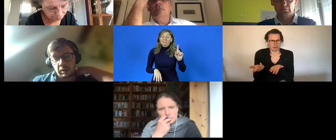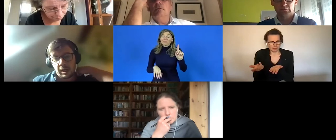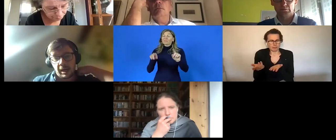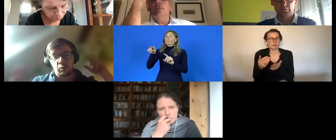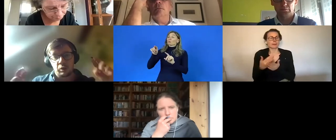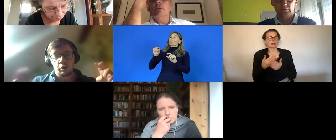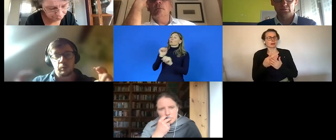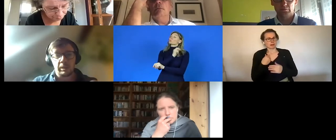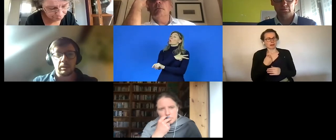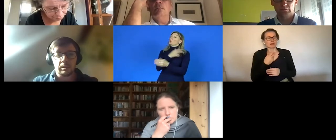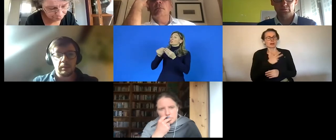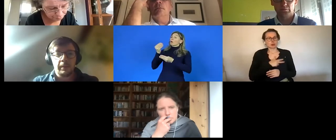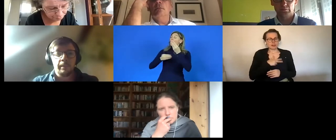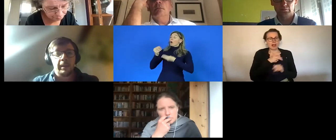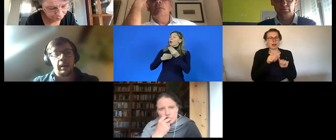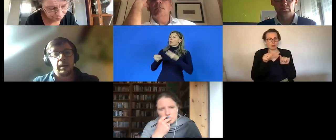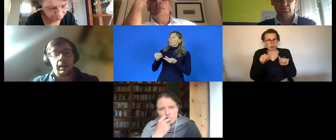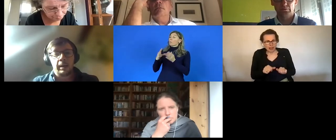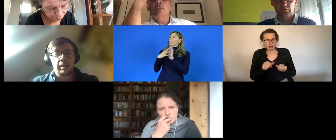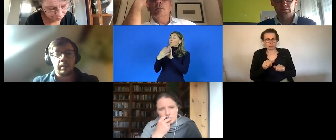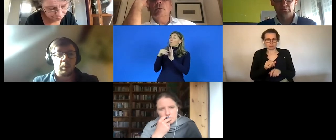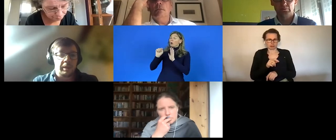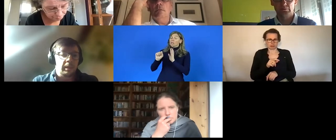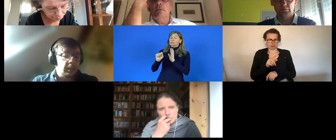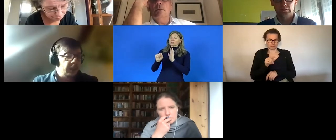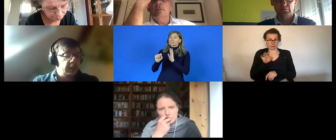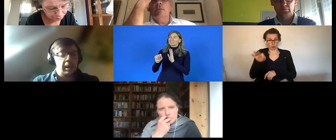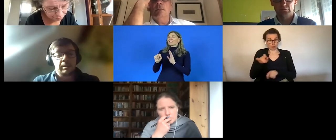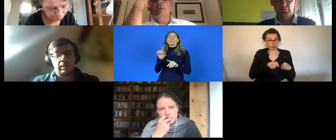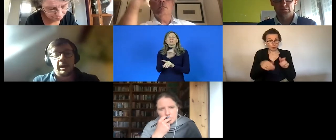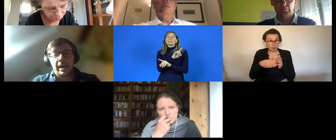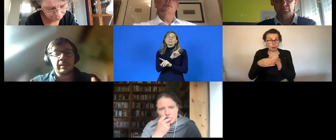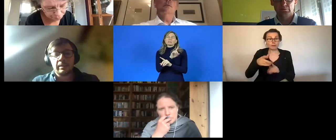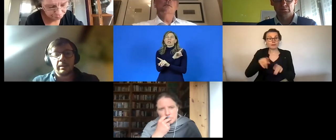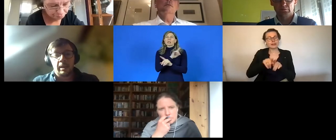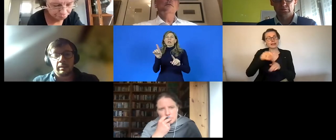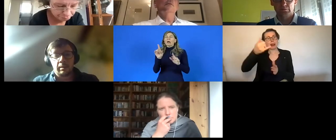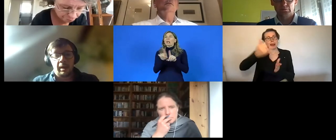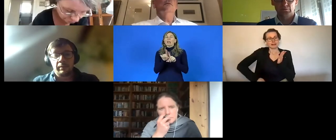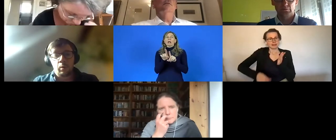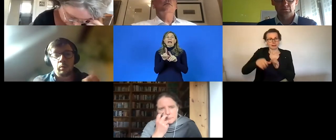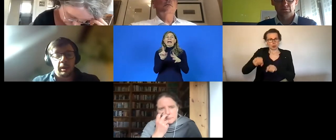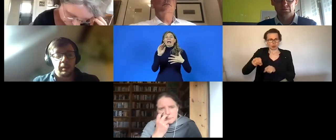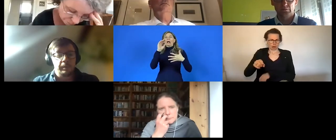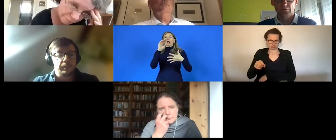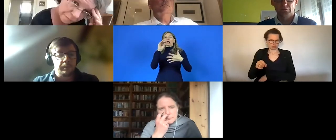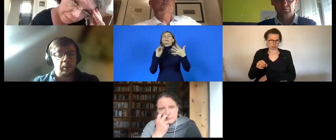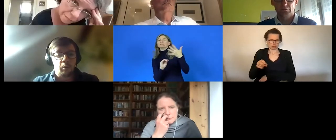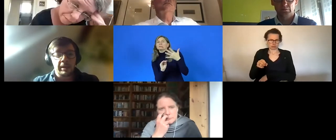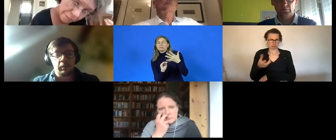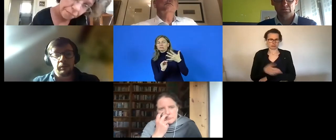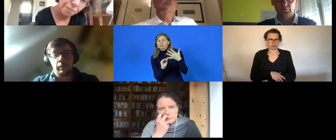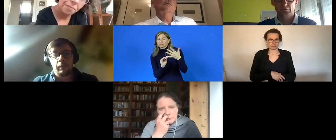are not just a last resort measure uh i think we think that there are entities that have their own um